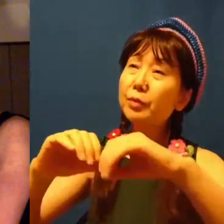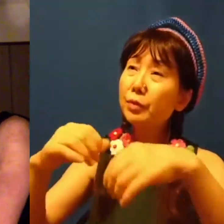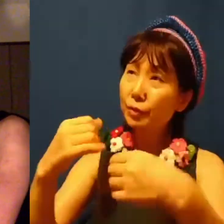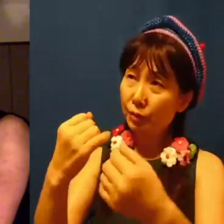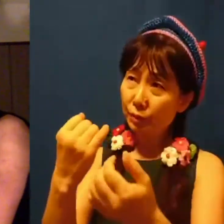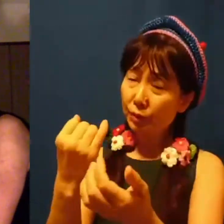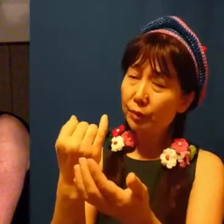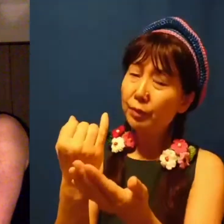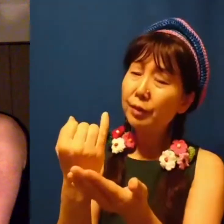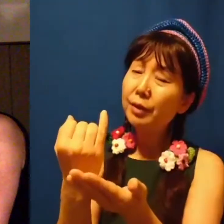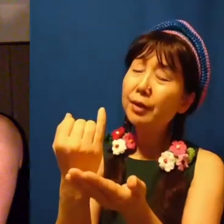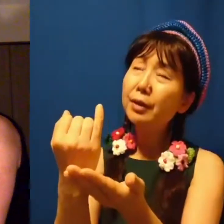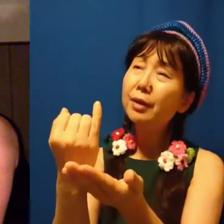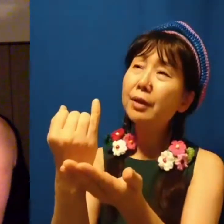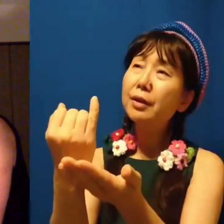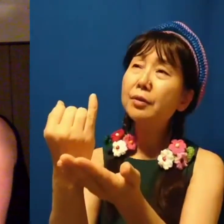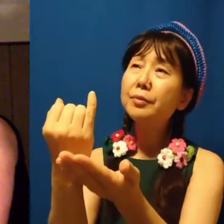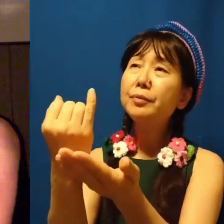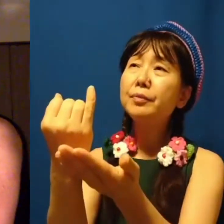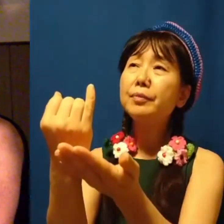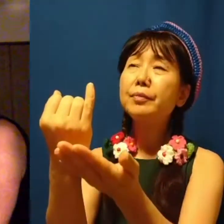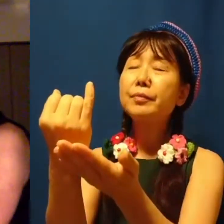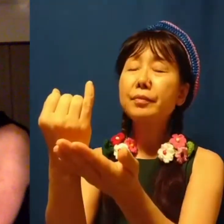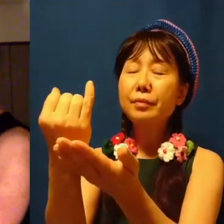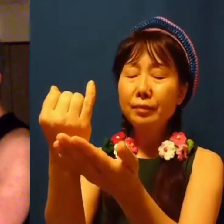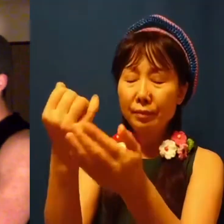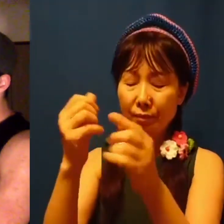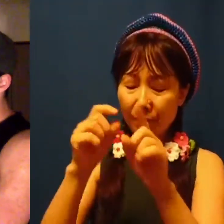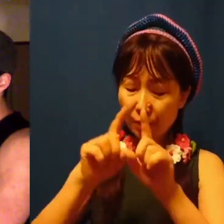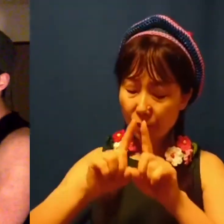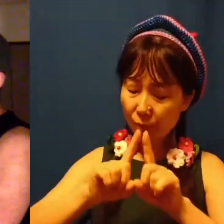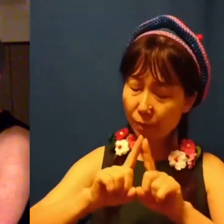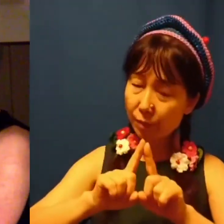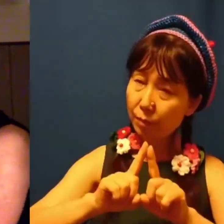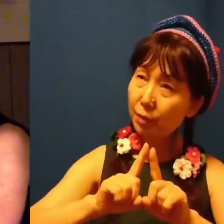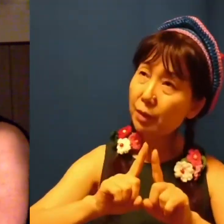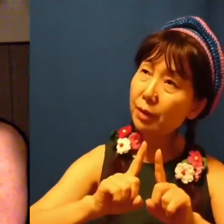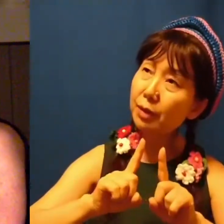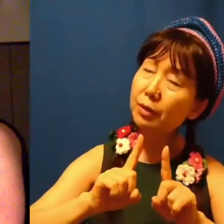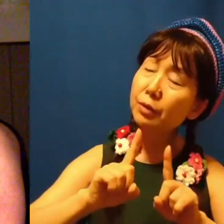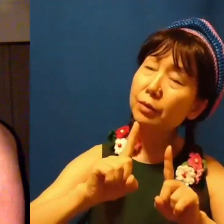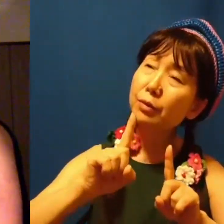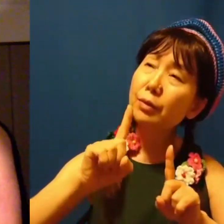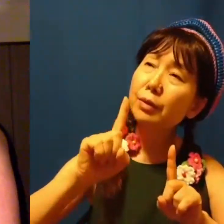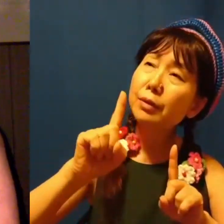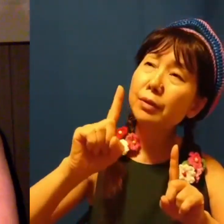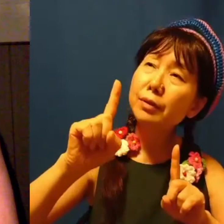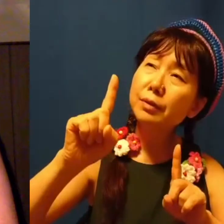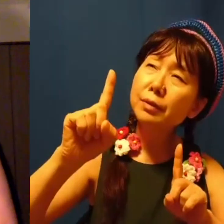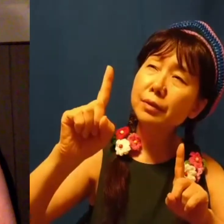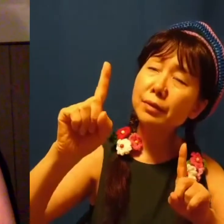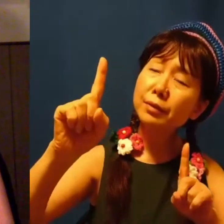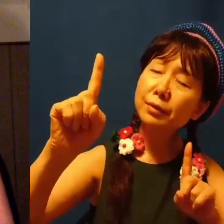love, Farewell for a while,